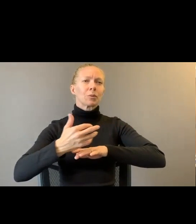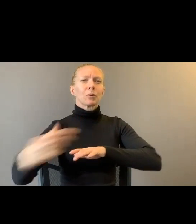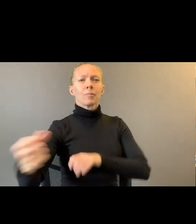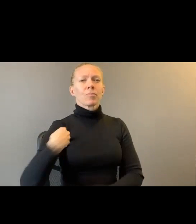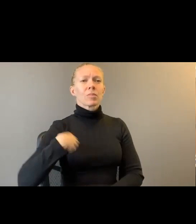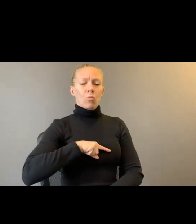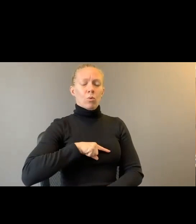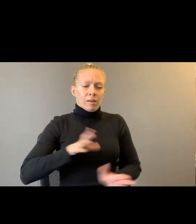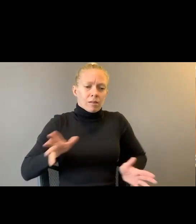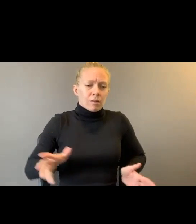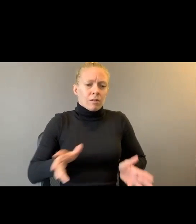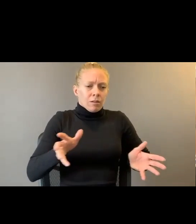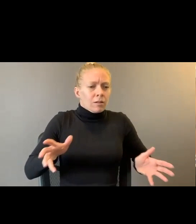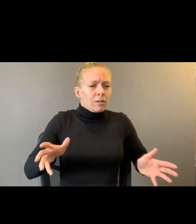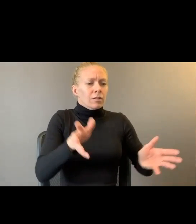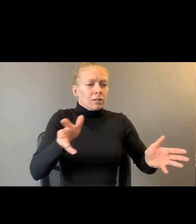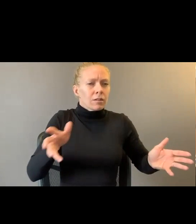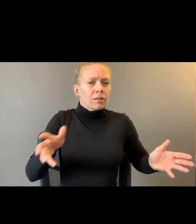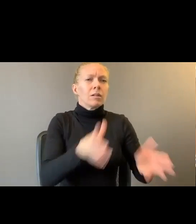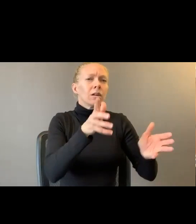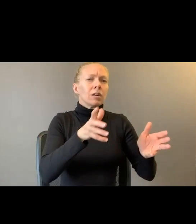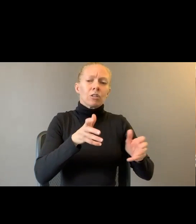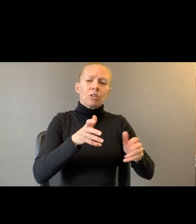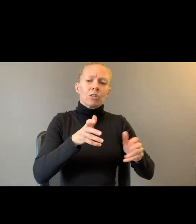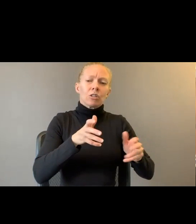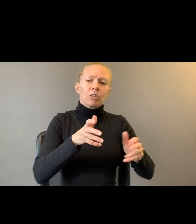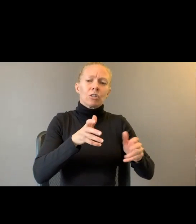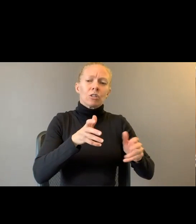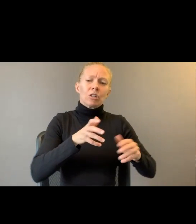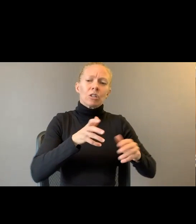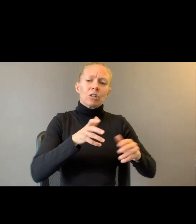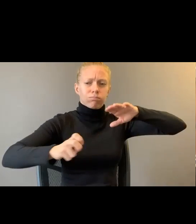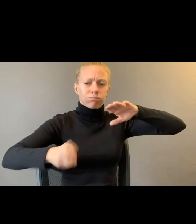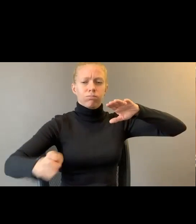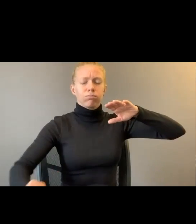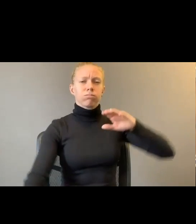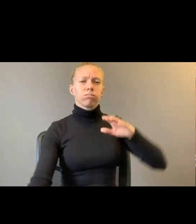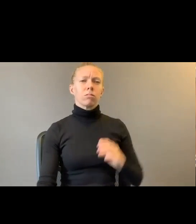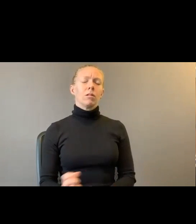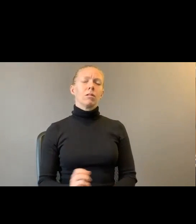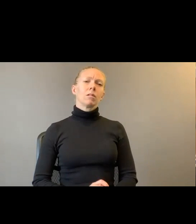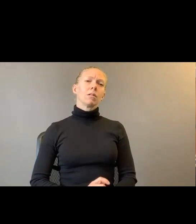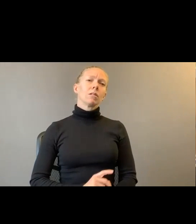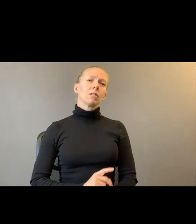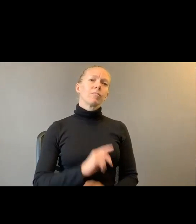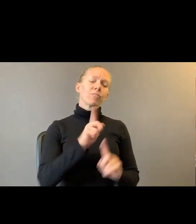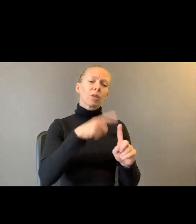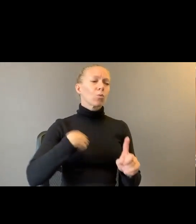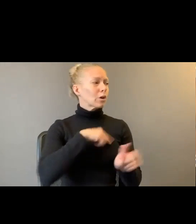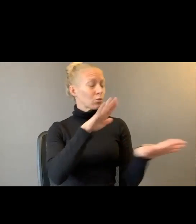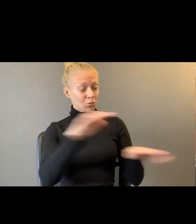glasses. Hobble wreckage downstairs after a bricky stair. That once we leave home,